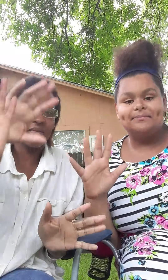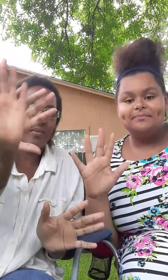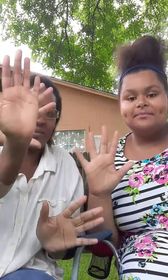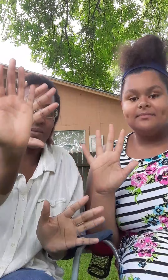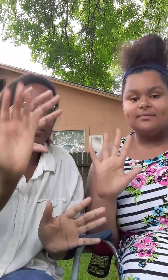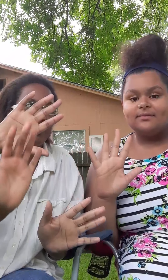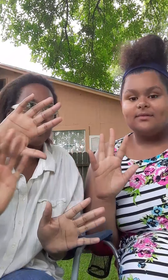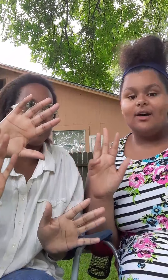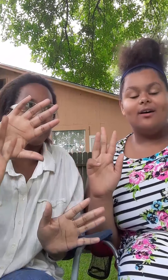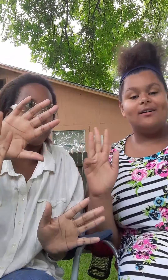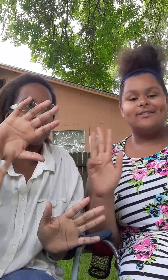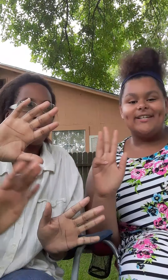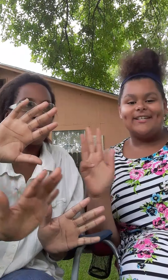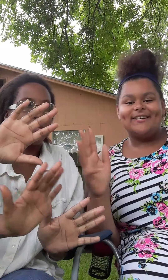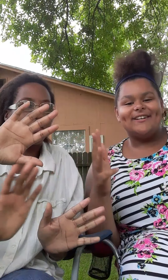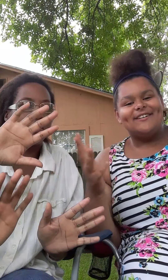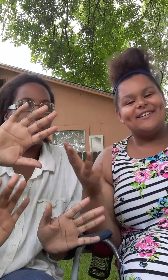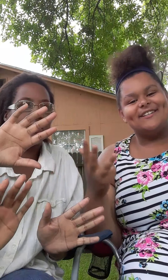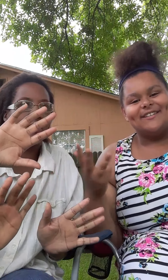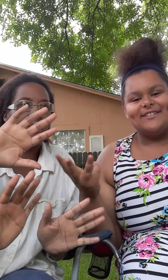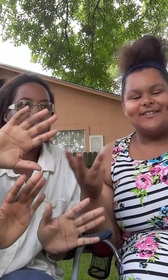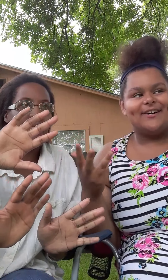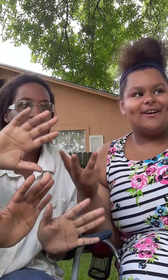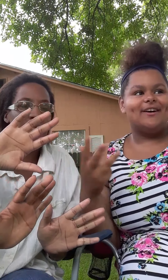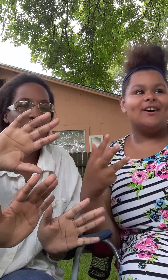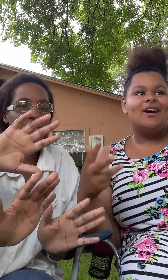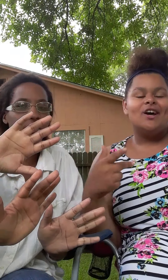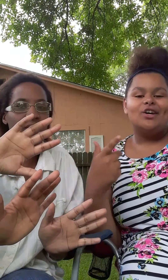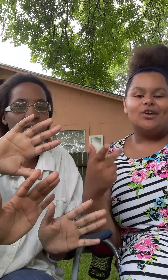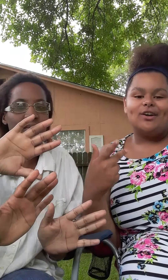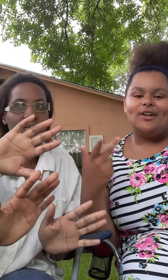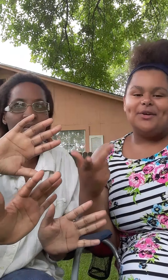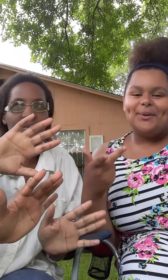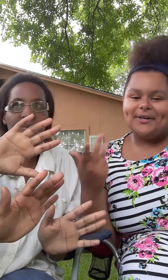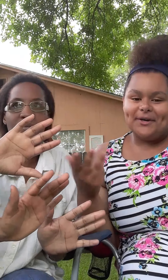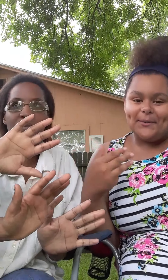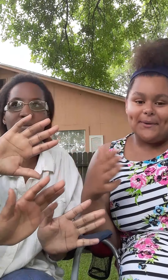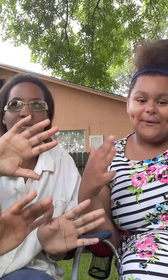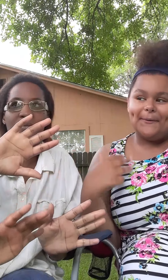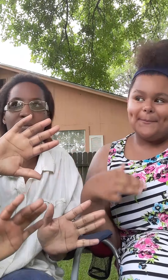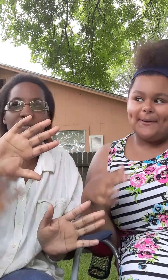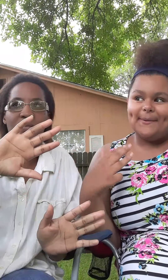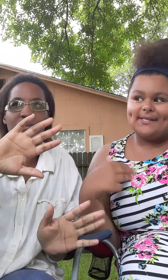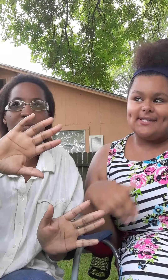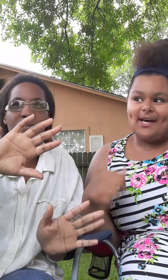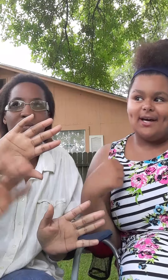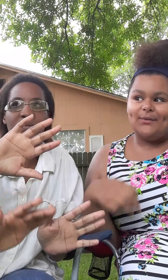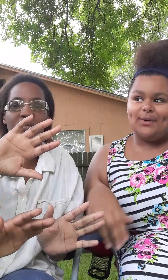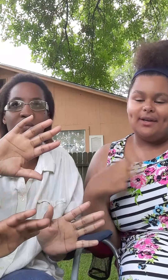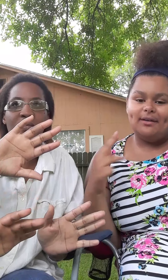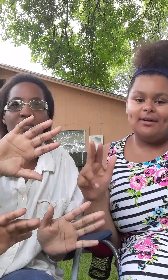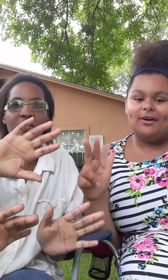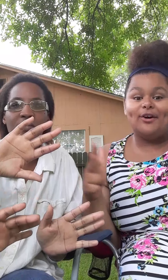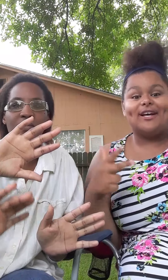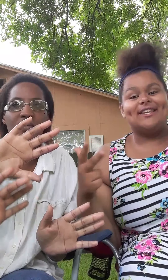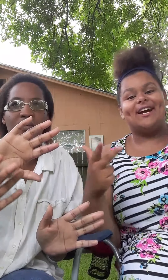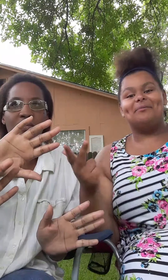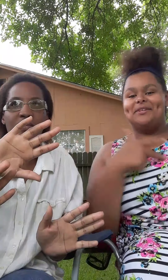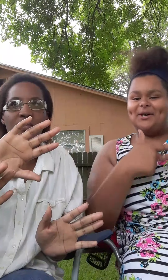know all these songs, waiting for you to call me. You're the only one I want by my side. My life so cold, I think I'm done with